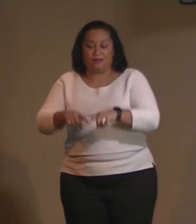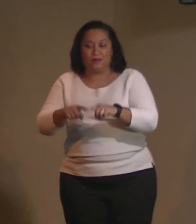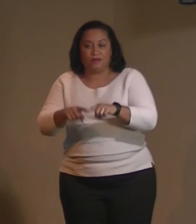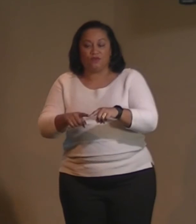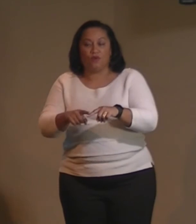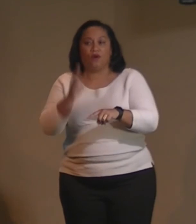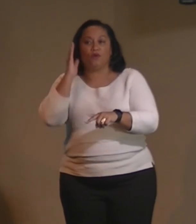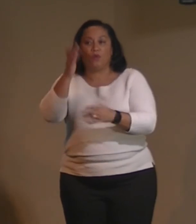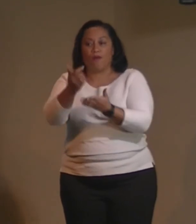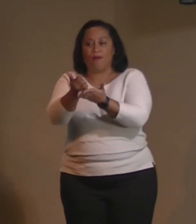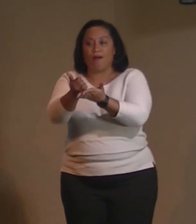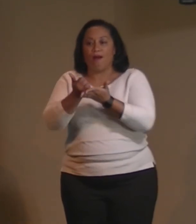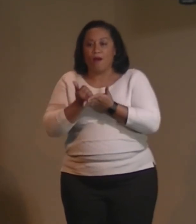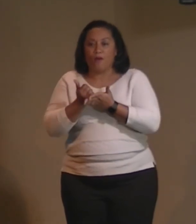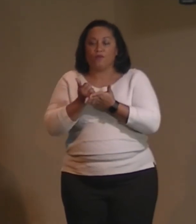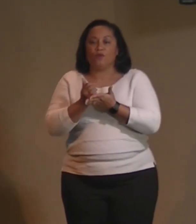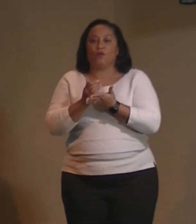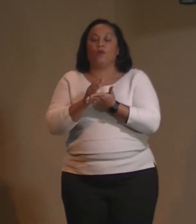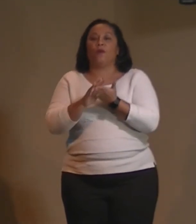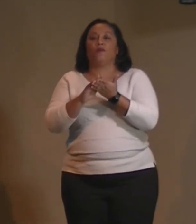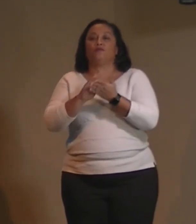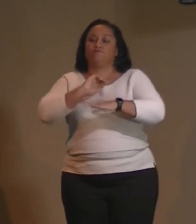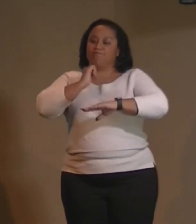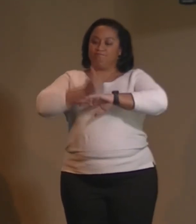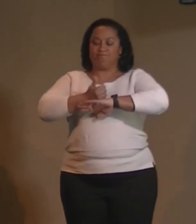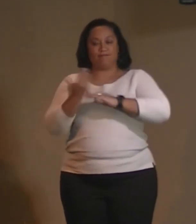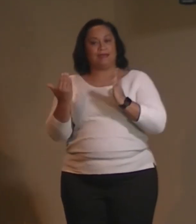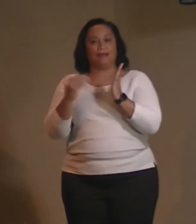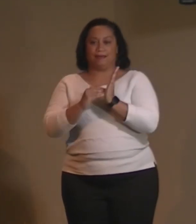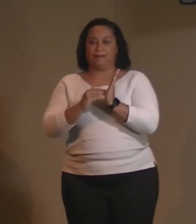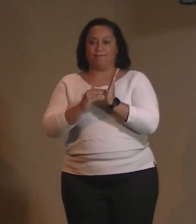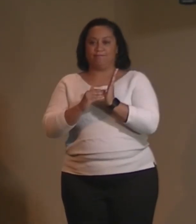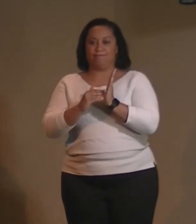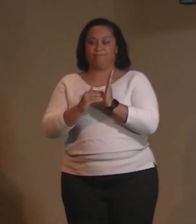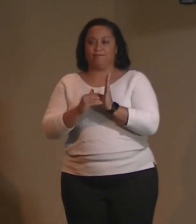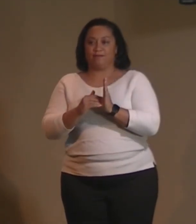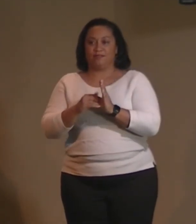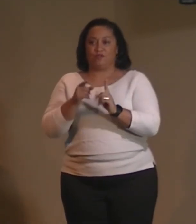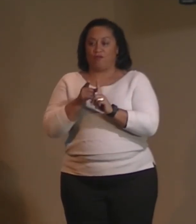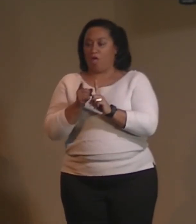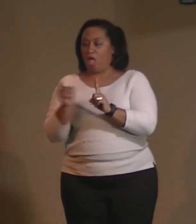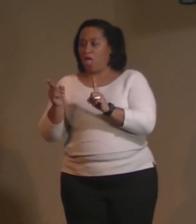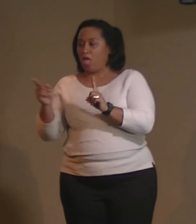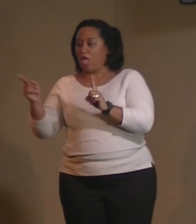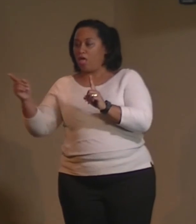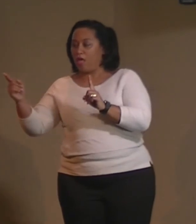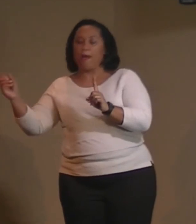who will help you get back on track when you go astray?